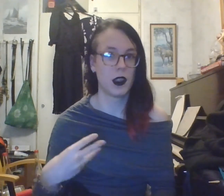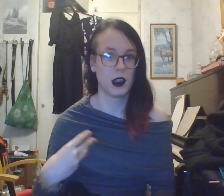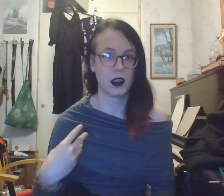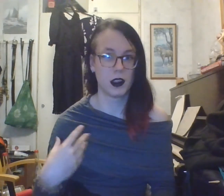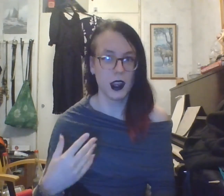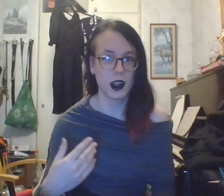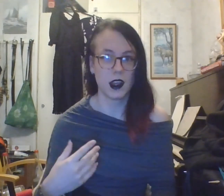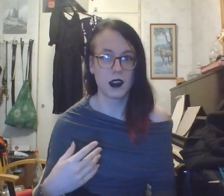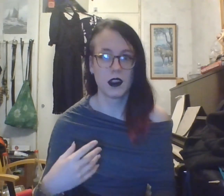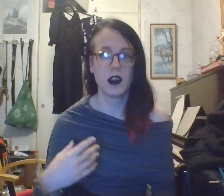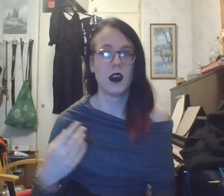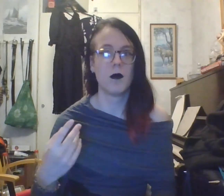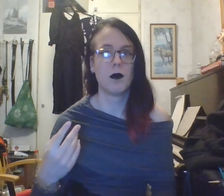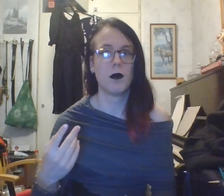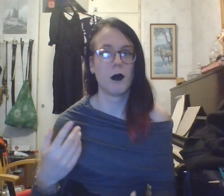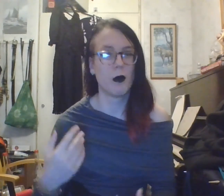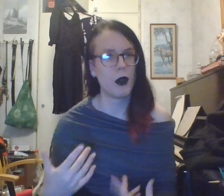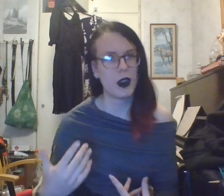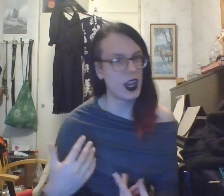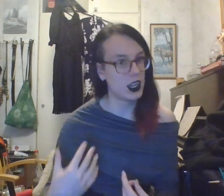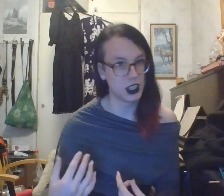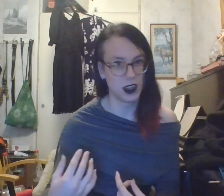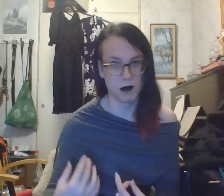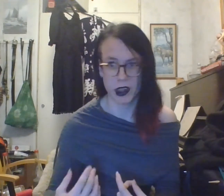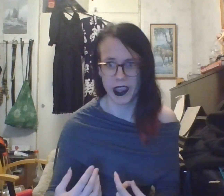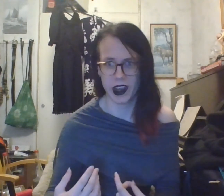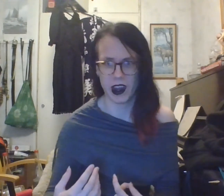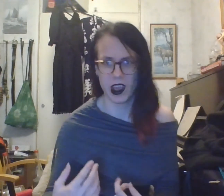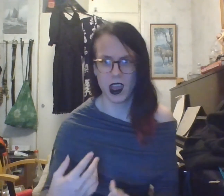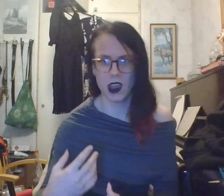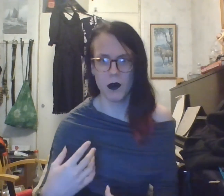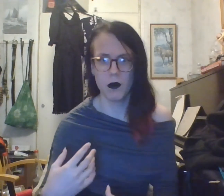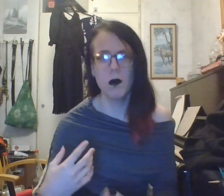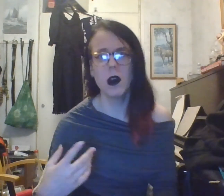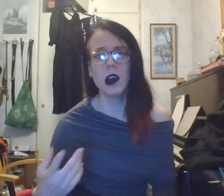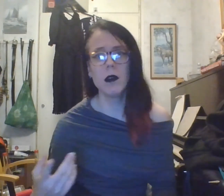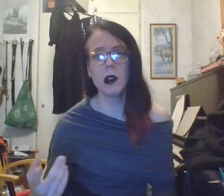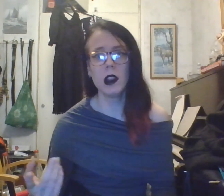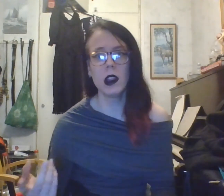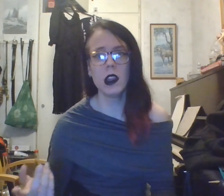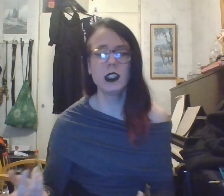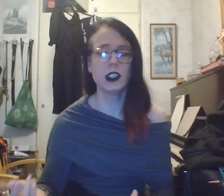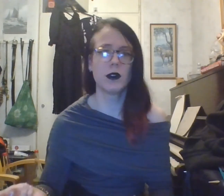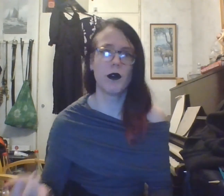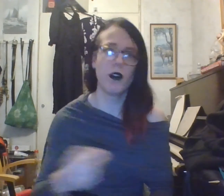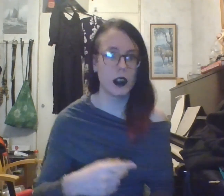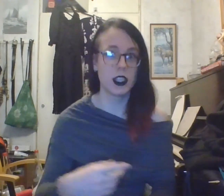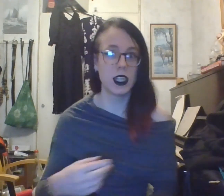stateless. But what does that actually mean? Well, let's just follow the list.